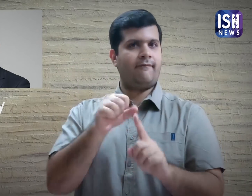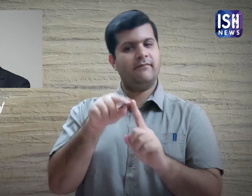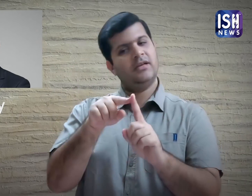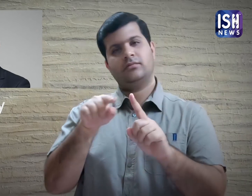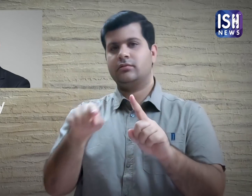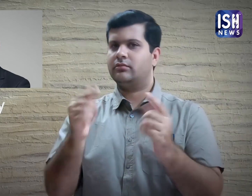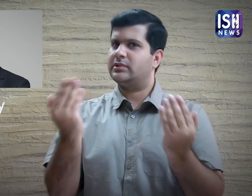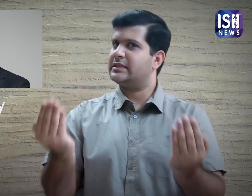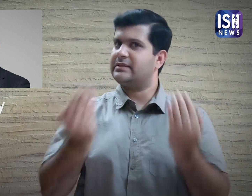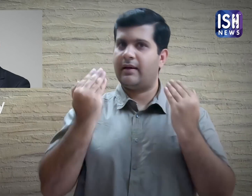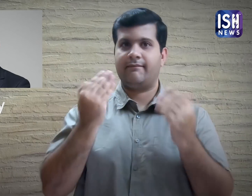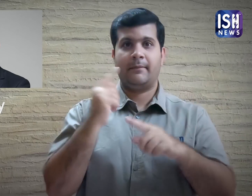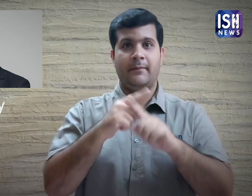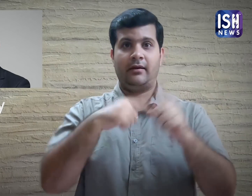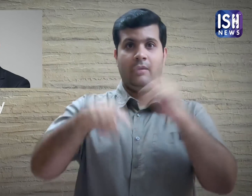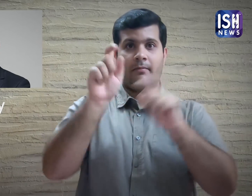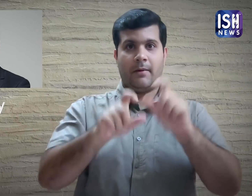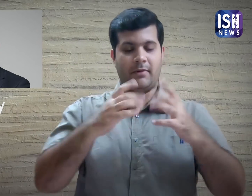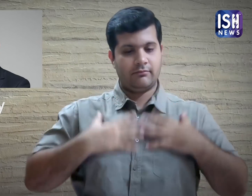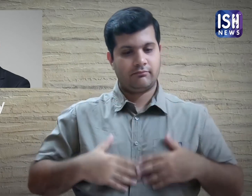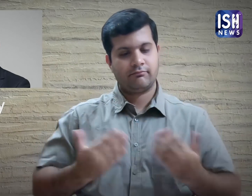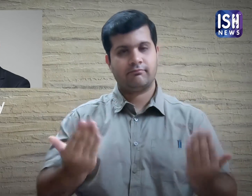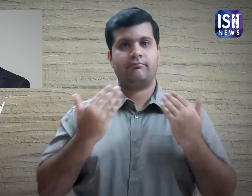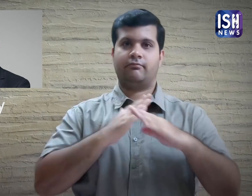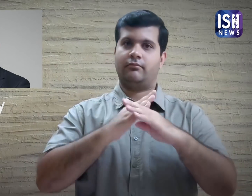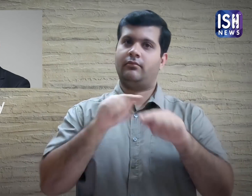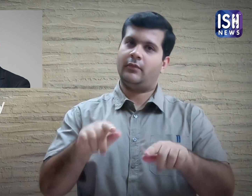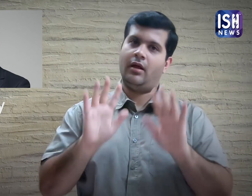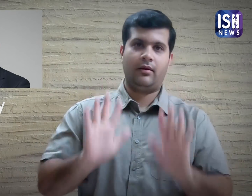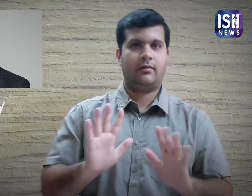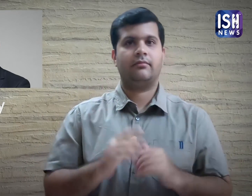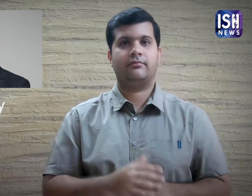And we are confident that the vaccine is safe and will be very effective.